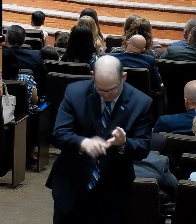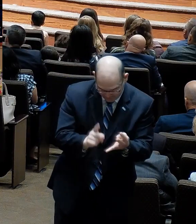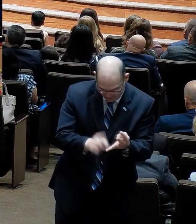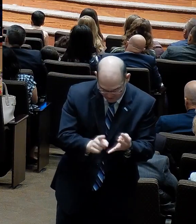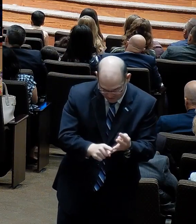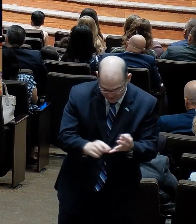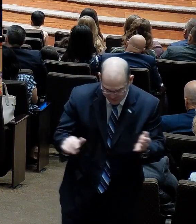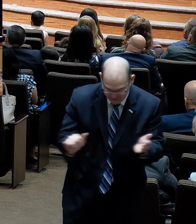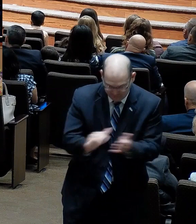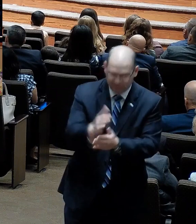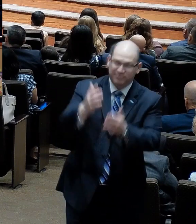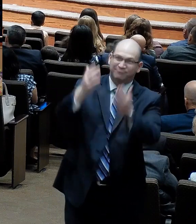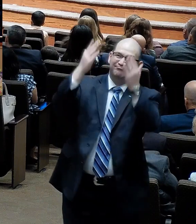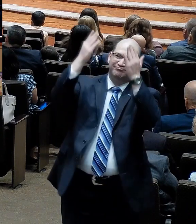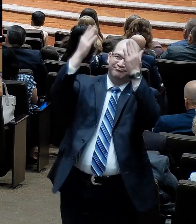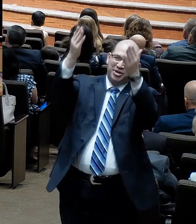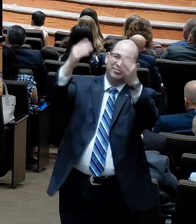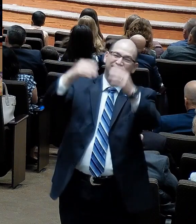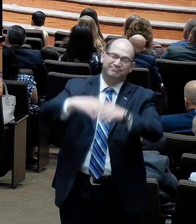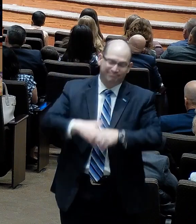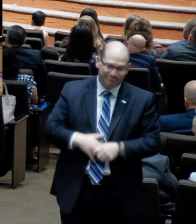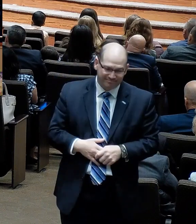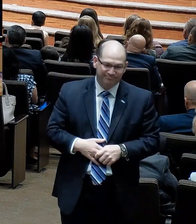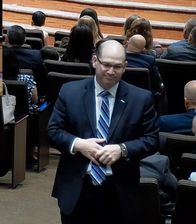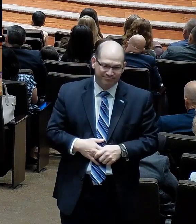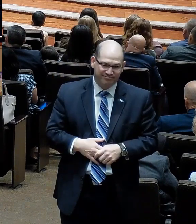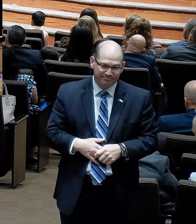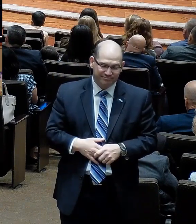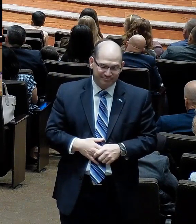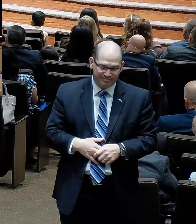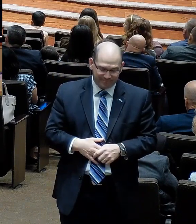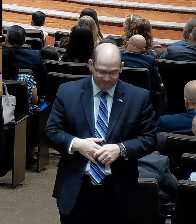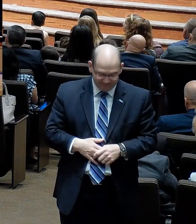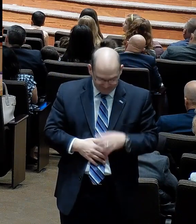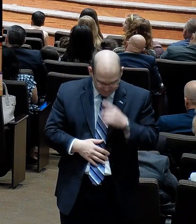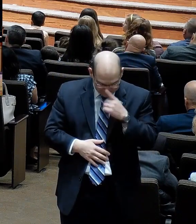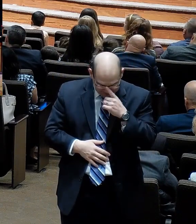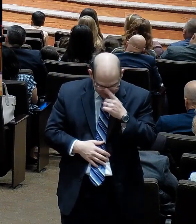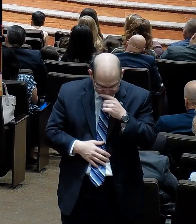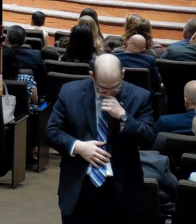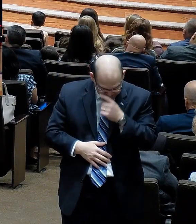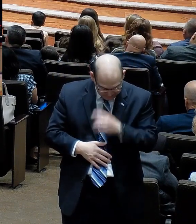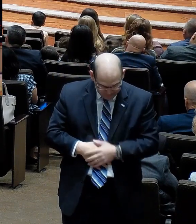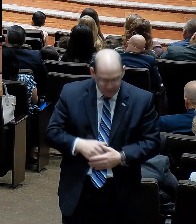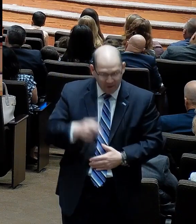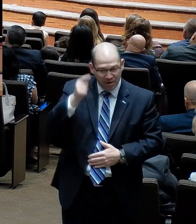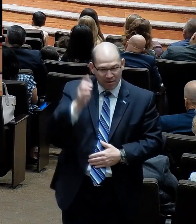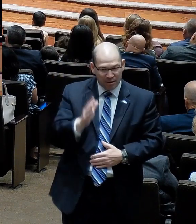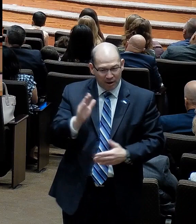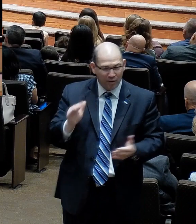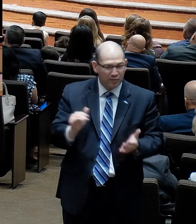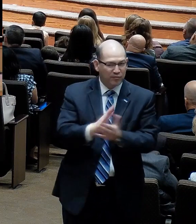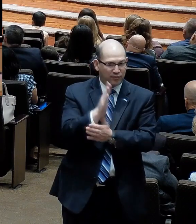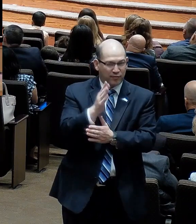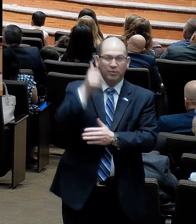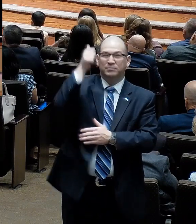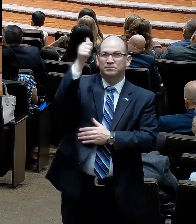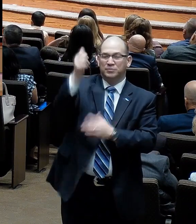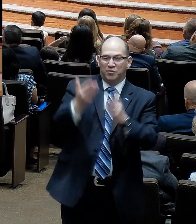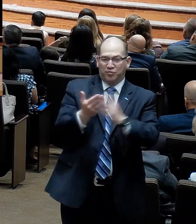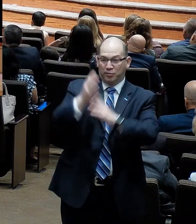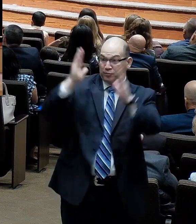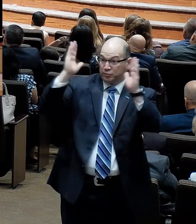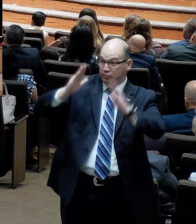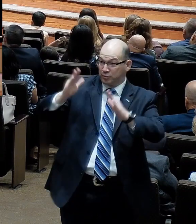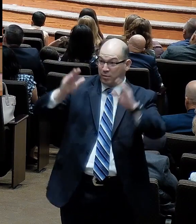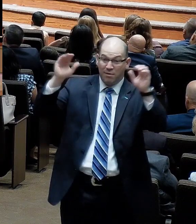how he loved them. And most importantly, God, would you glorify yourself through this unasked for and